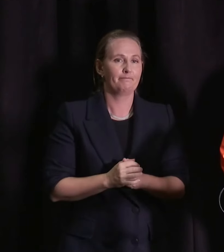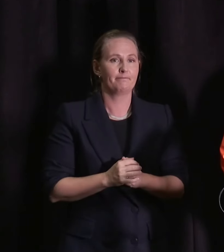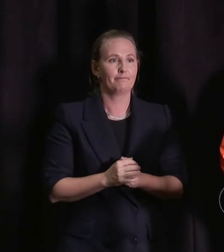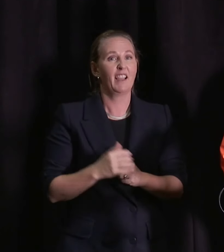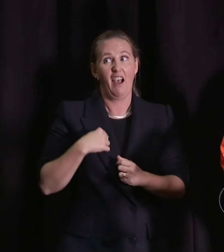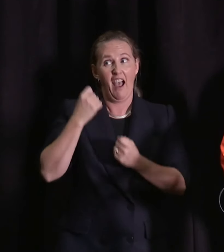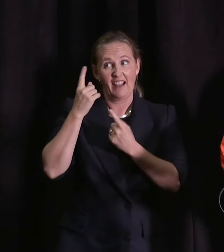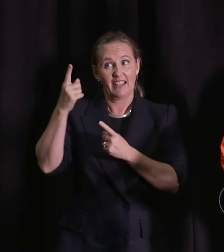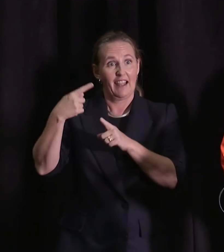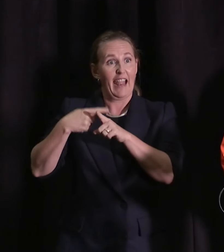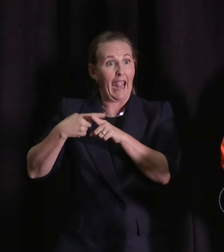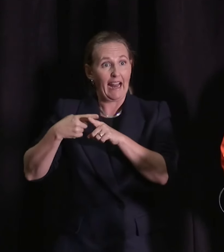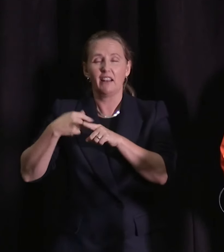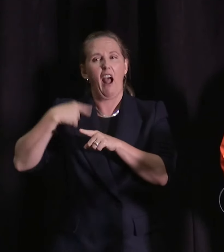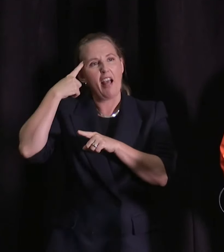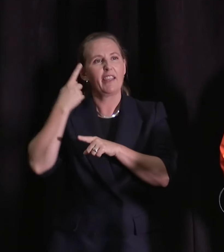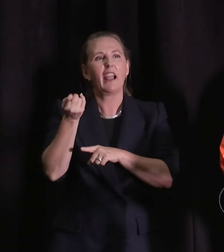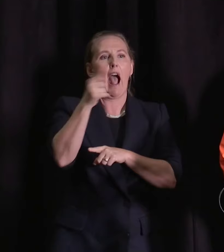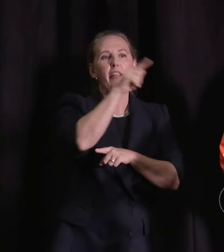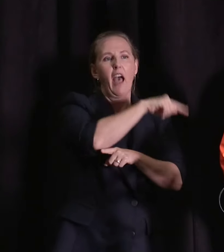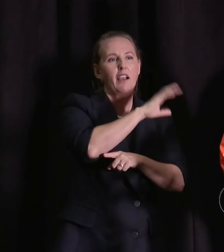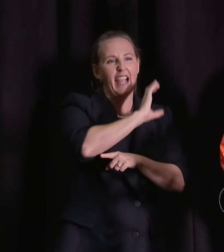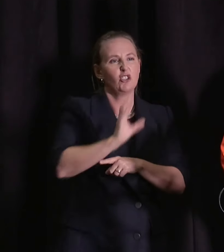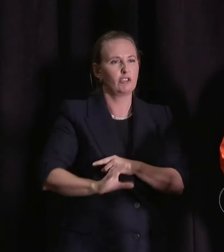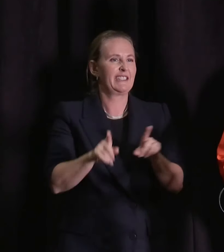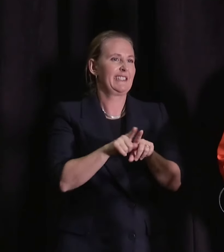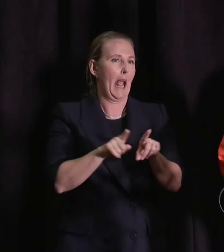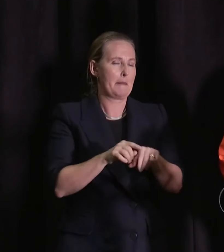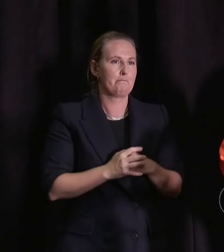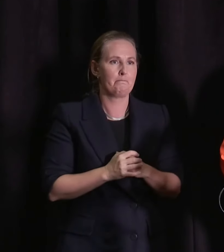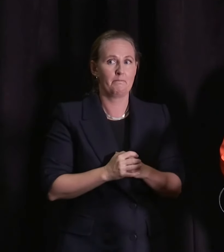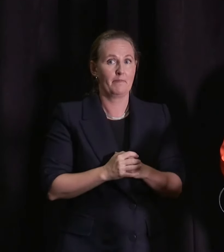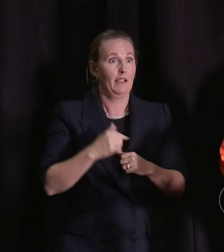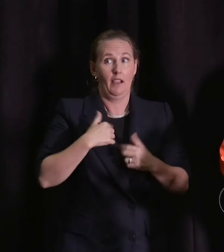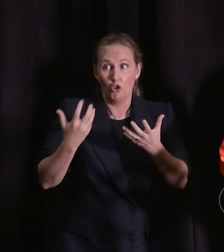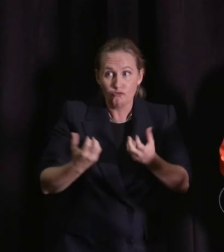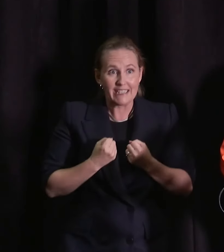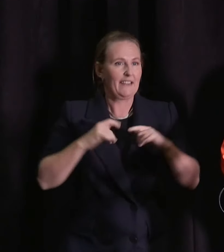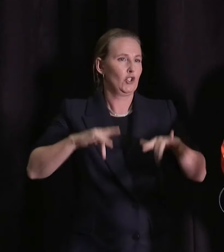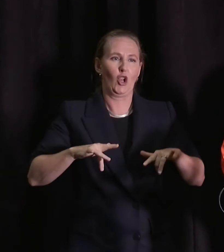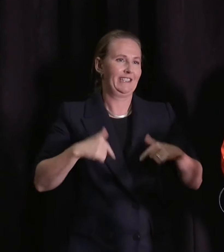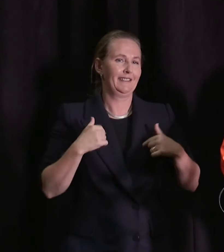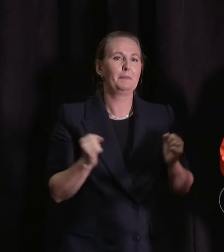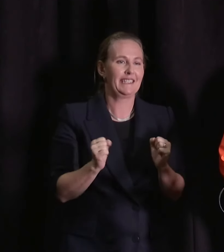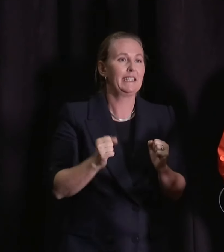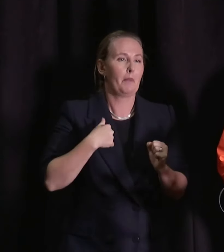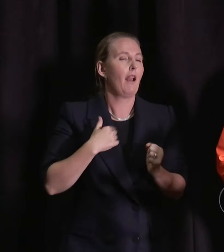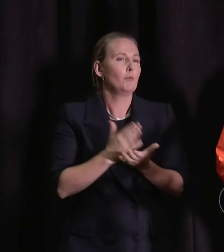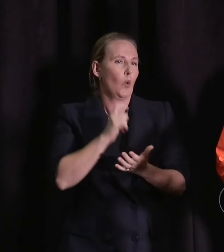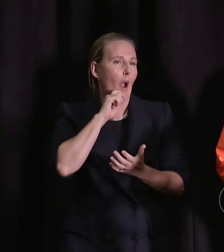will have been echoed by leaders around the world. Not all of those messages will have made it to me yet but I'm sure in due course they will.